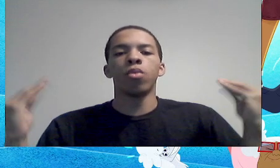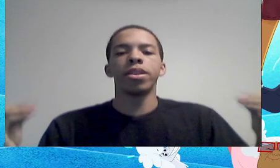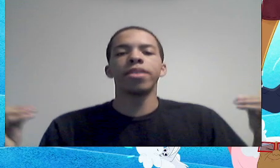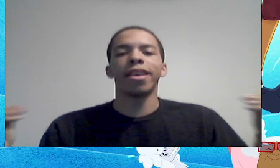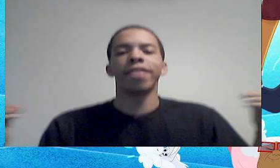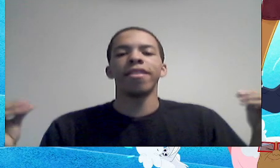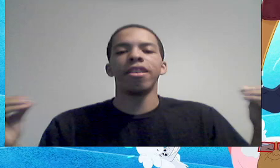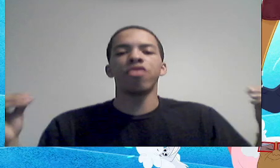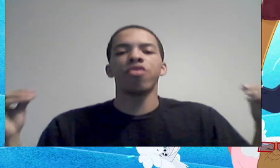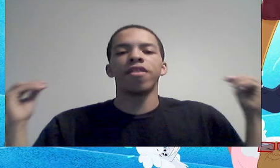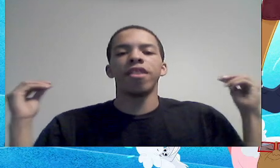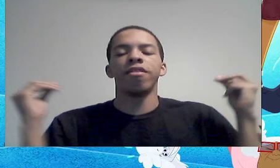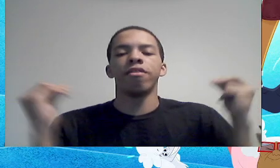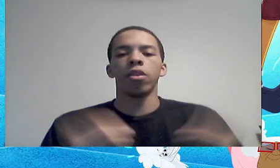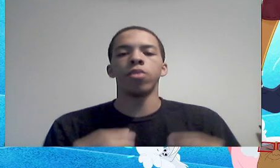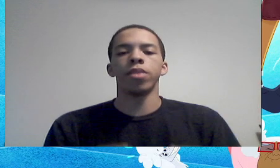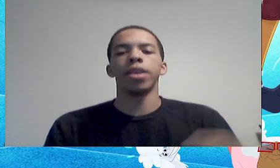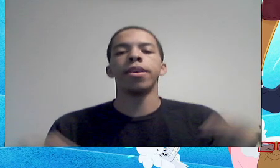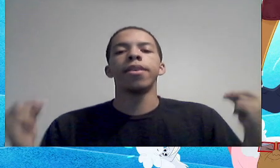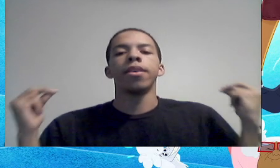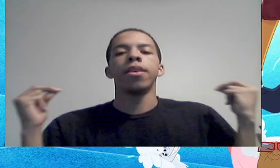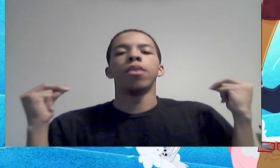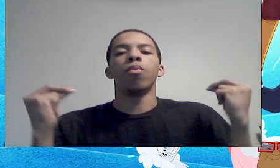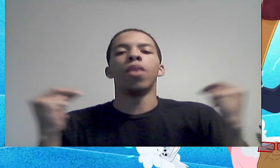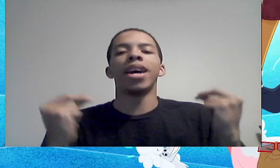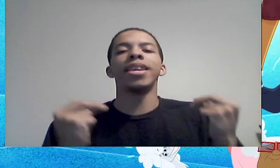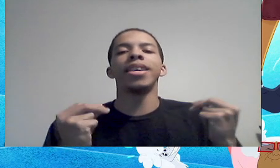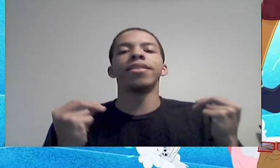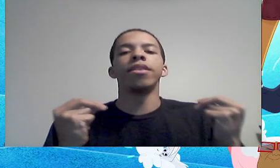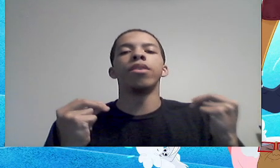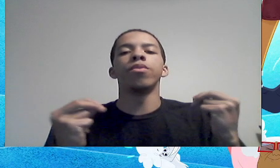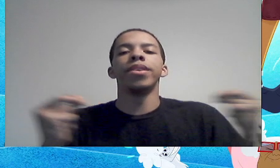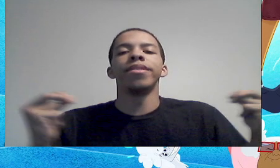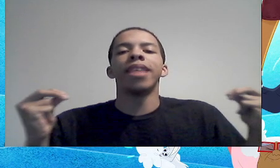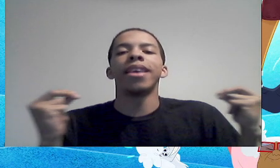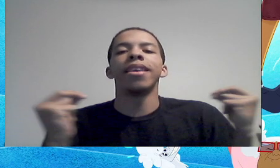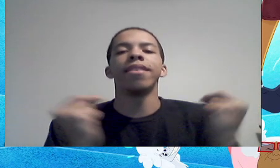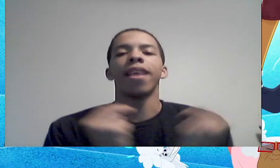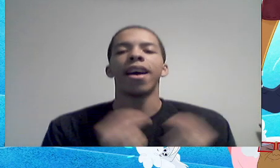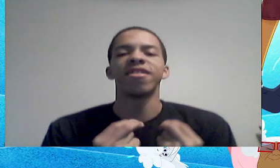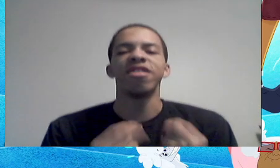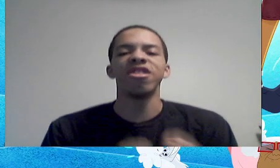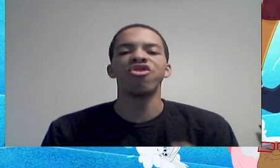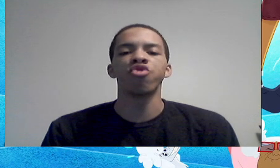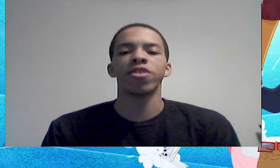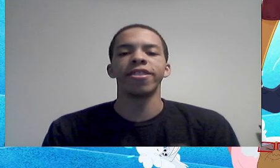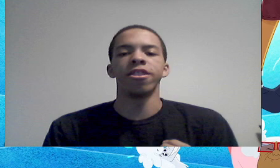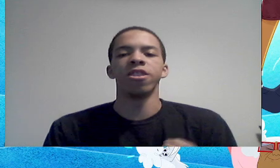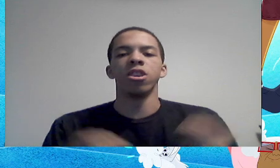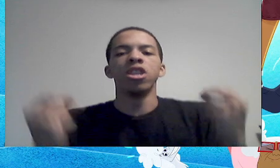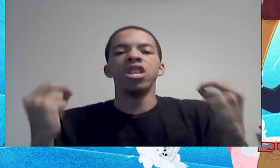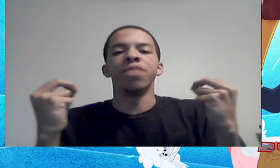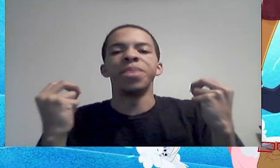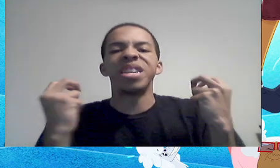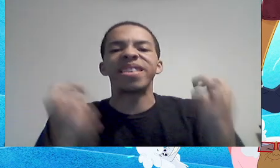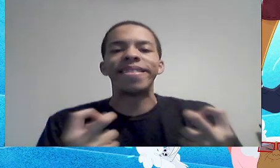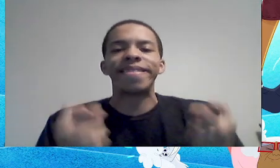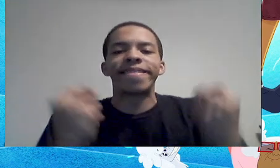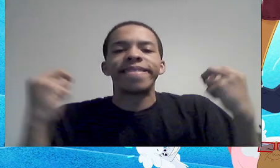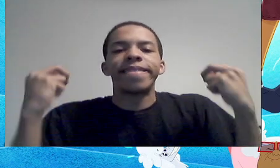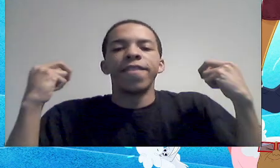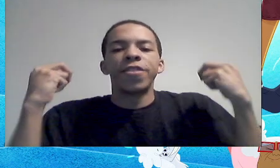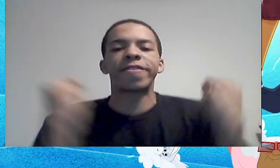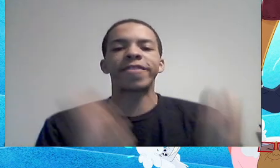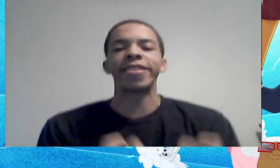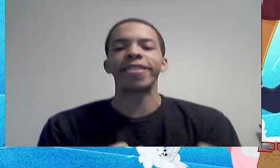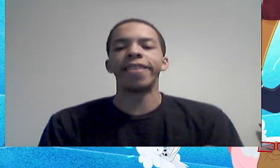someone takes an interest in Zoe, why does the only reason that he has an interest in her is because